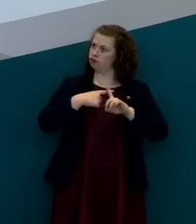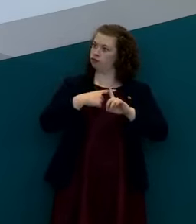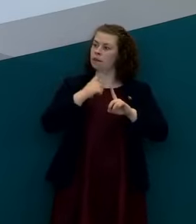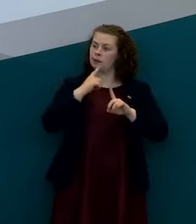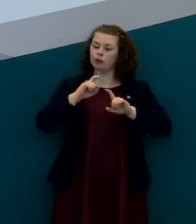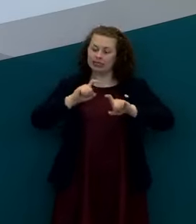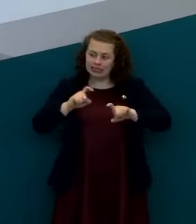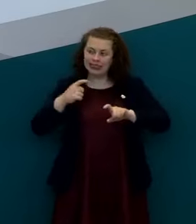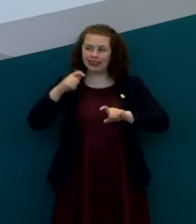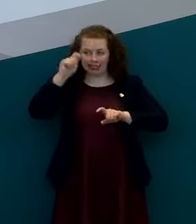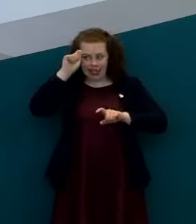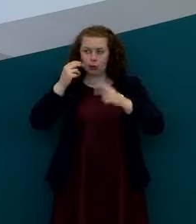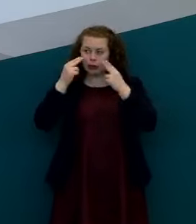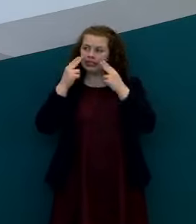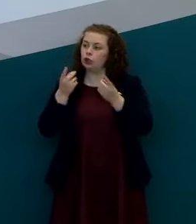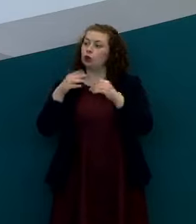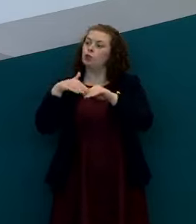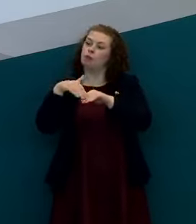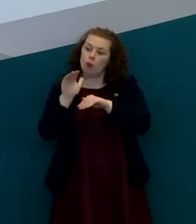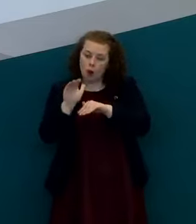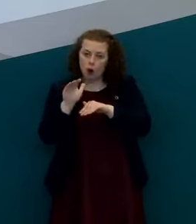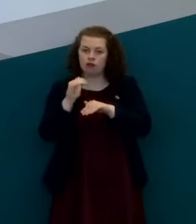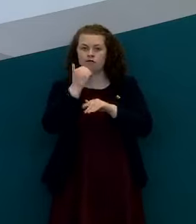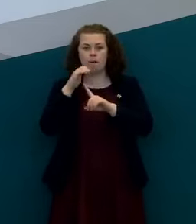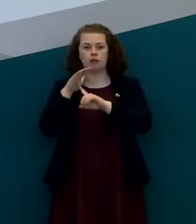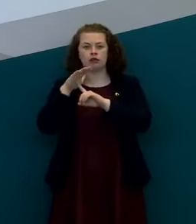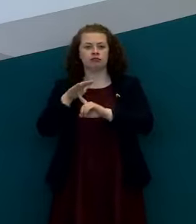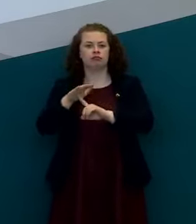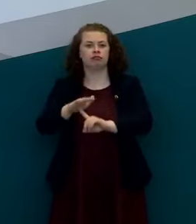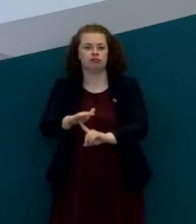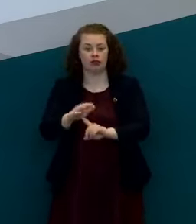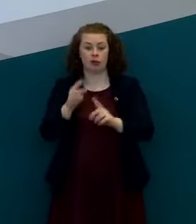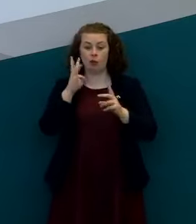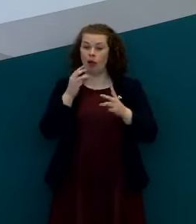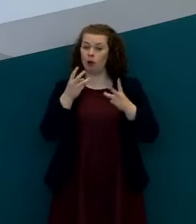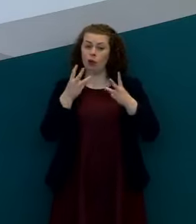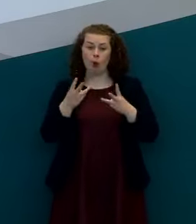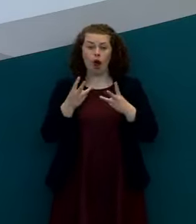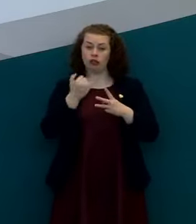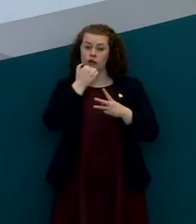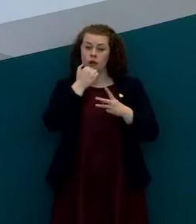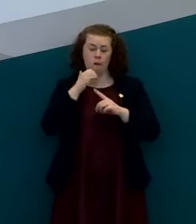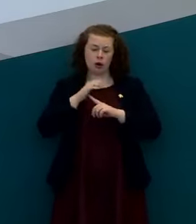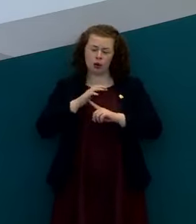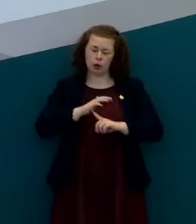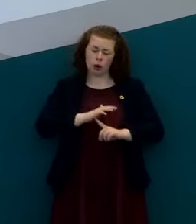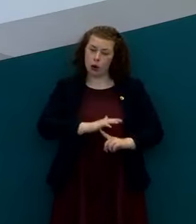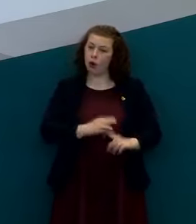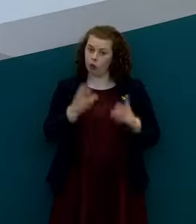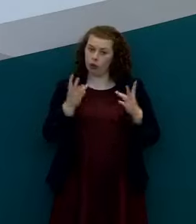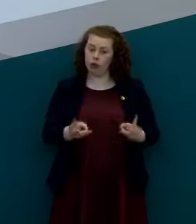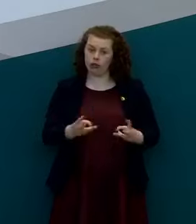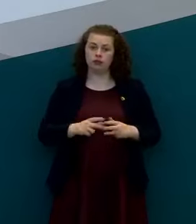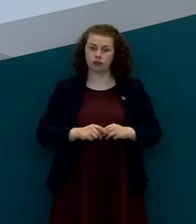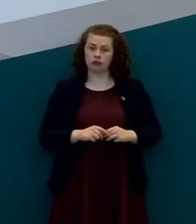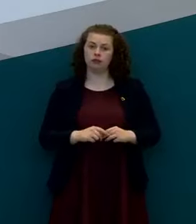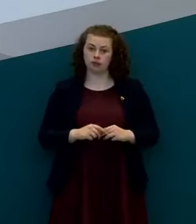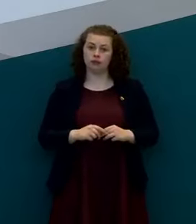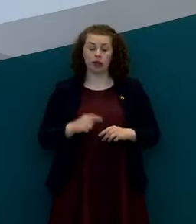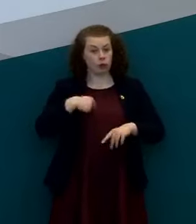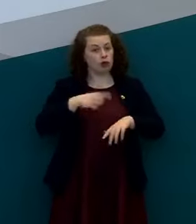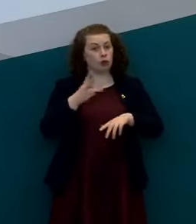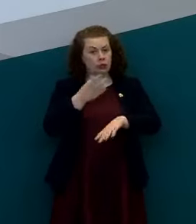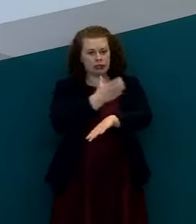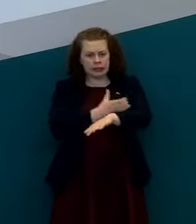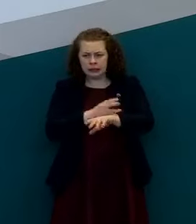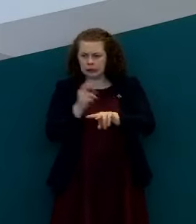progress that we need to make and we want to make and to continue to to push that reproductive number down as low as we can get it and we'll continue to track